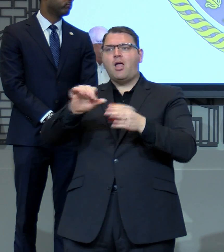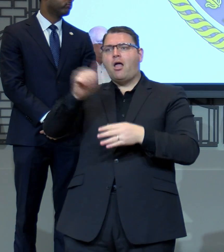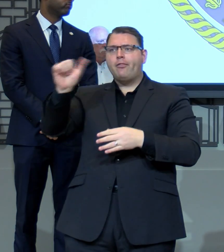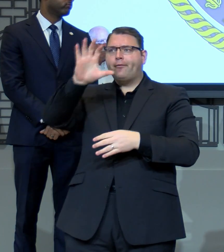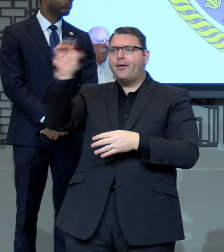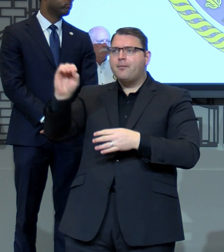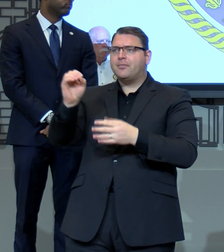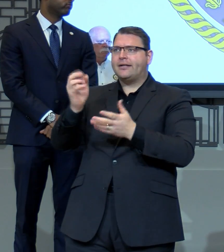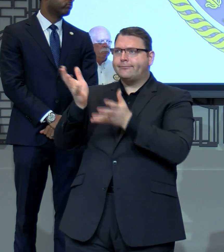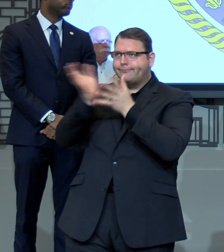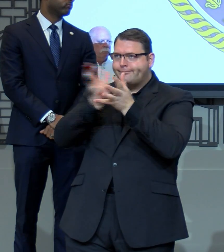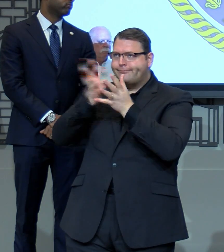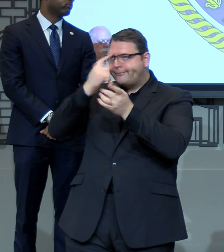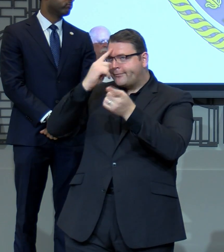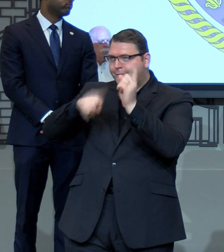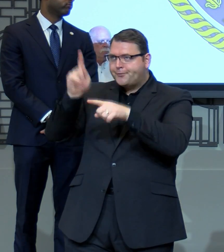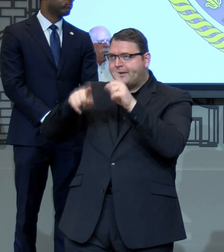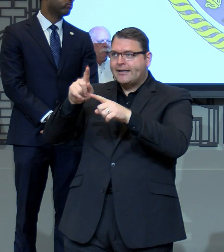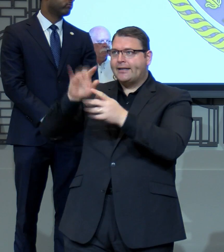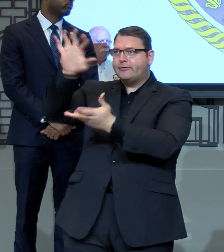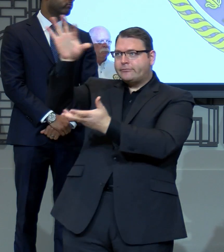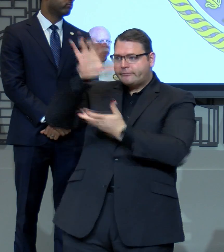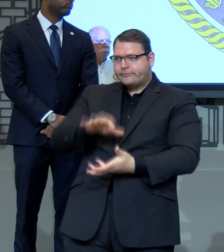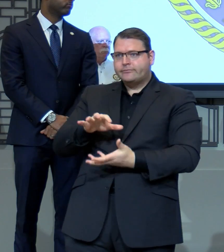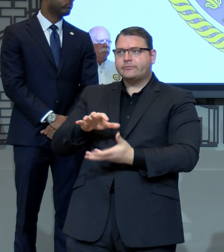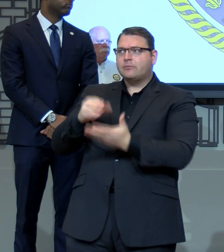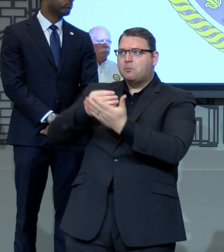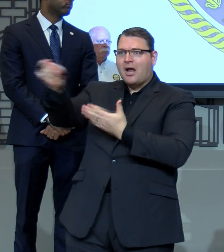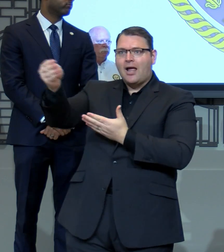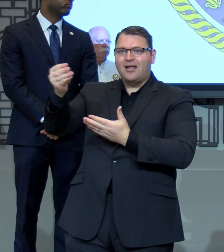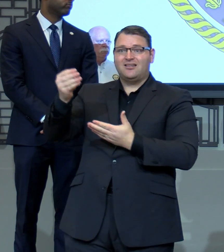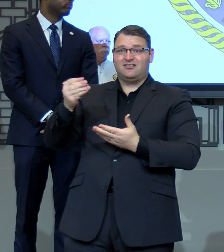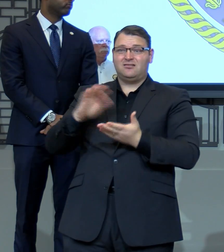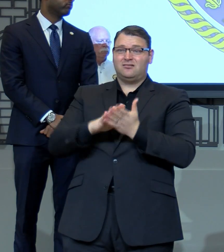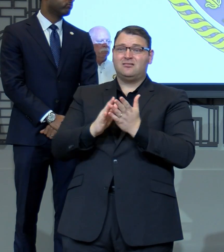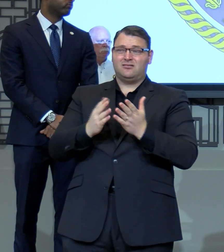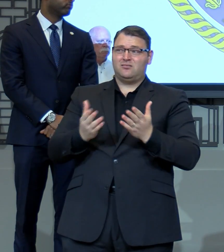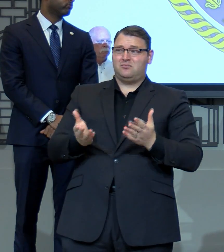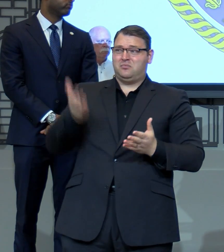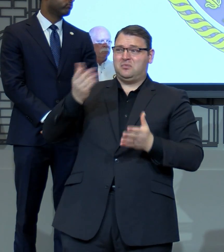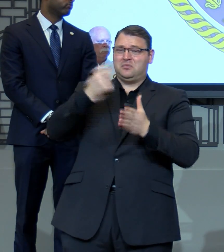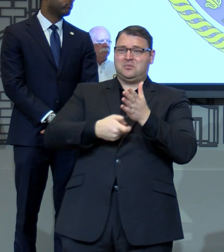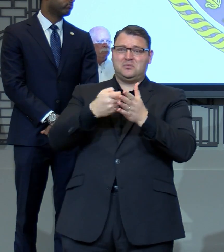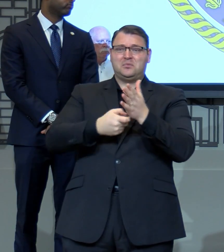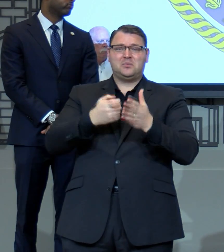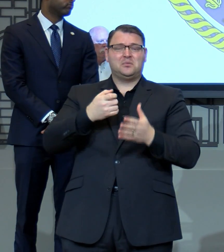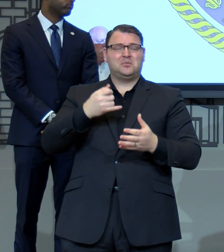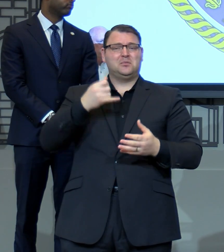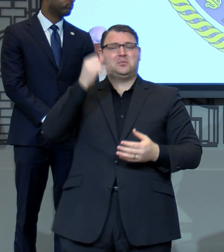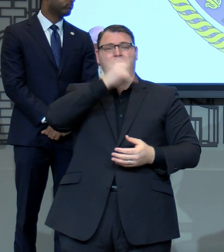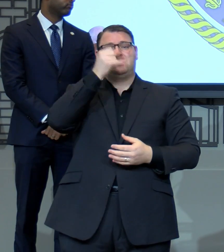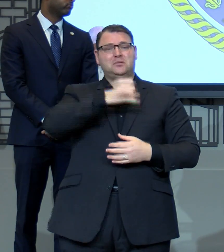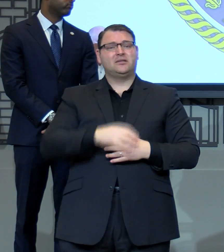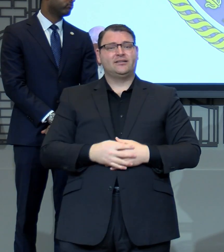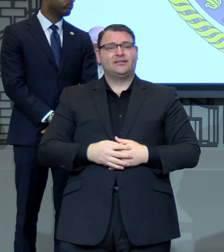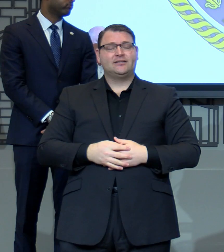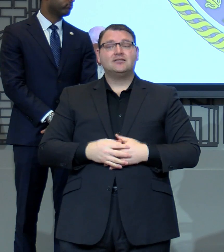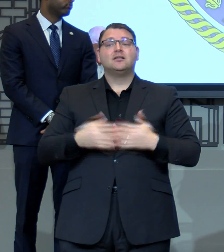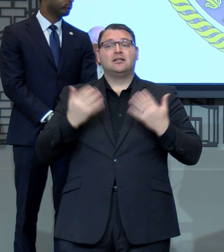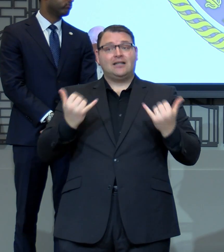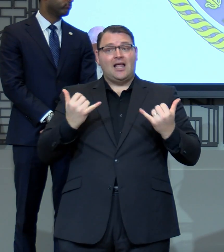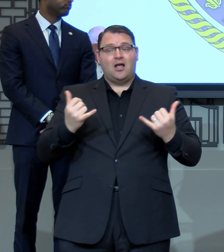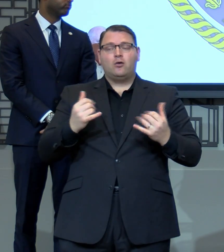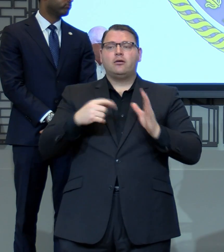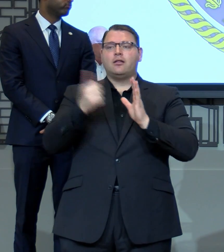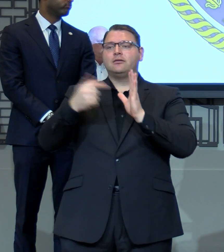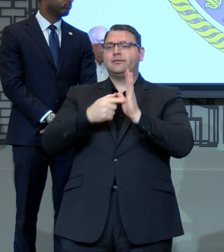it becomes very costly. So to give you an example, we have now put forth another request